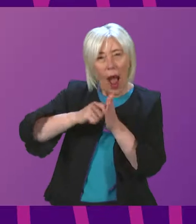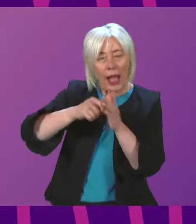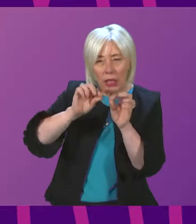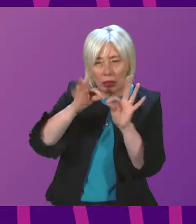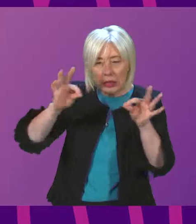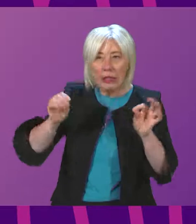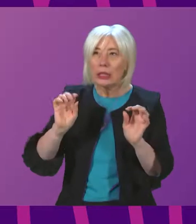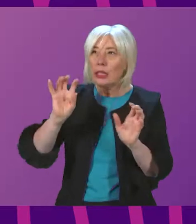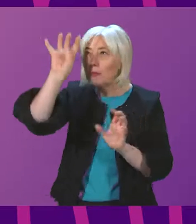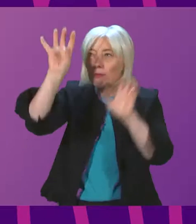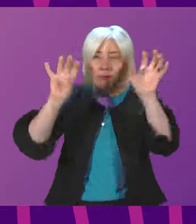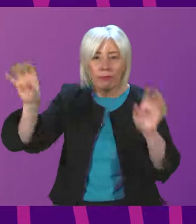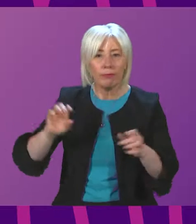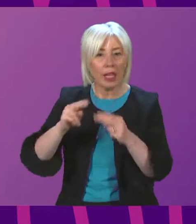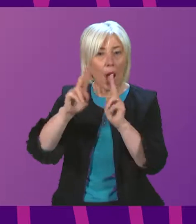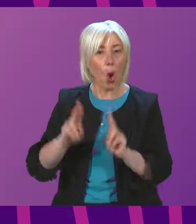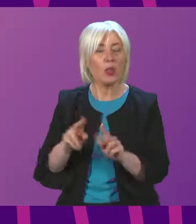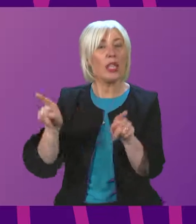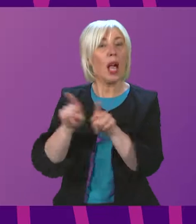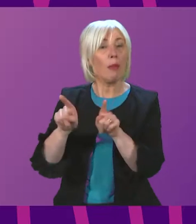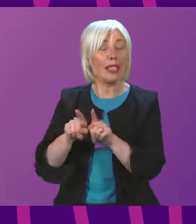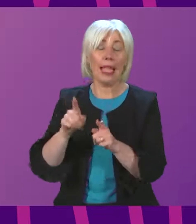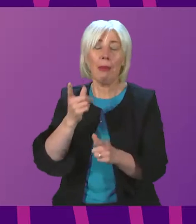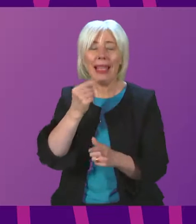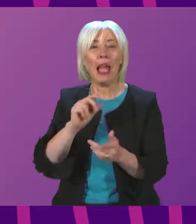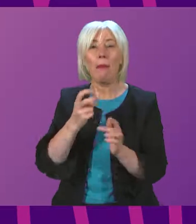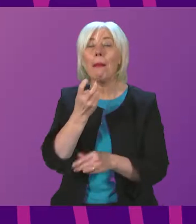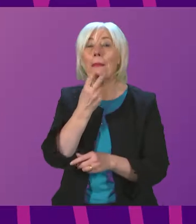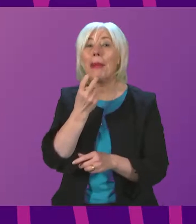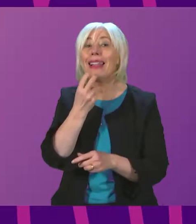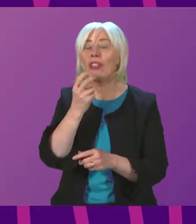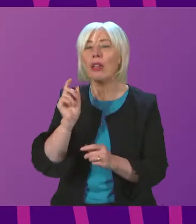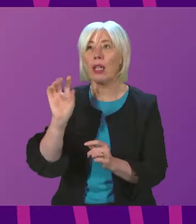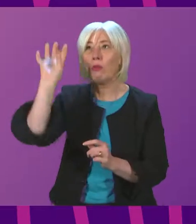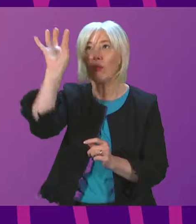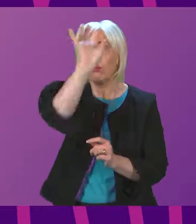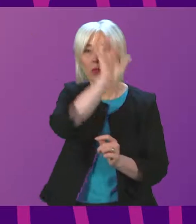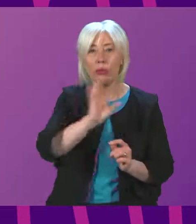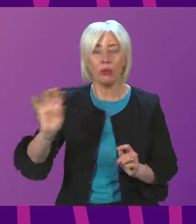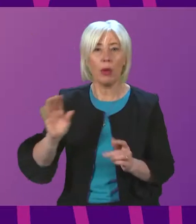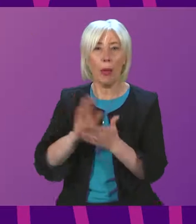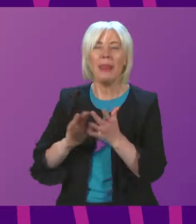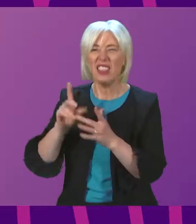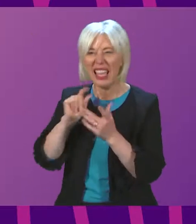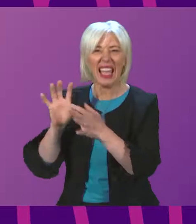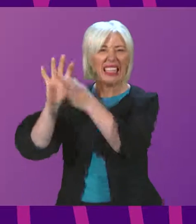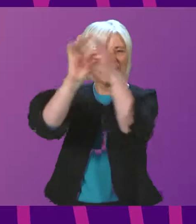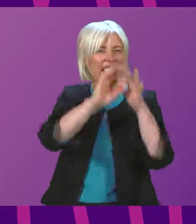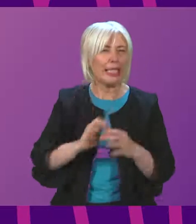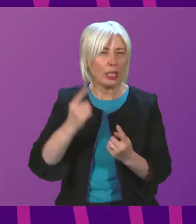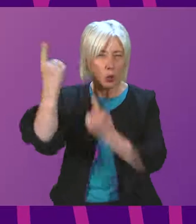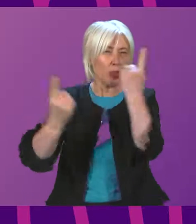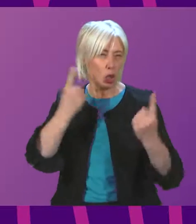are the same as fire alarms people now have, battery-operated, but they can effectively communicate with each other.